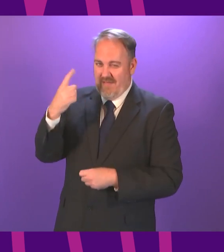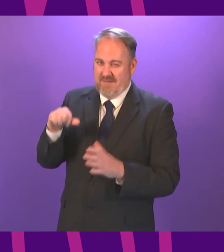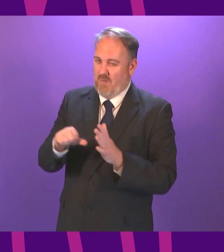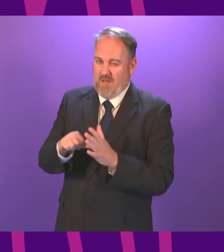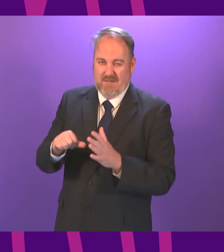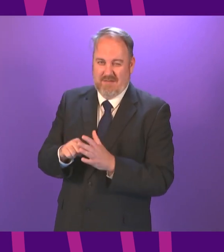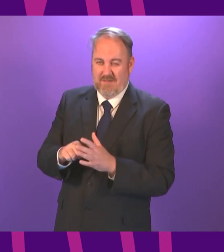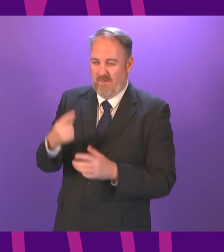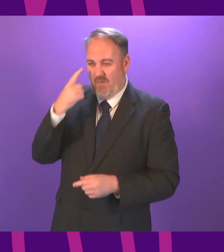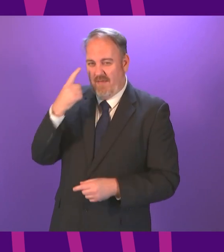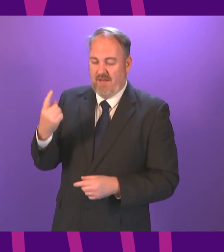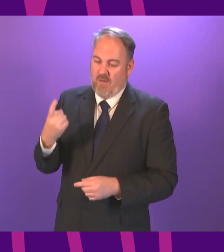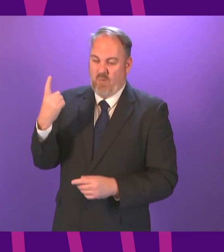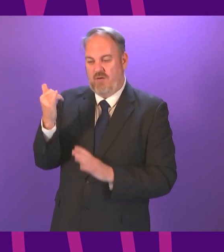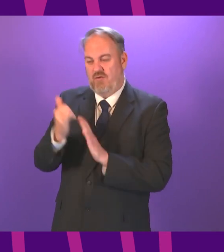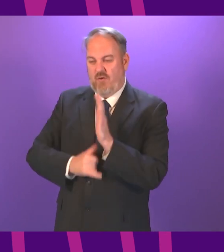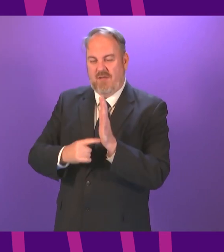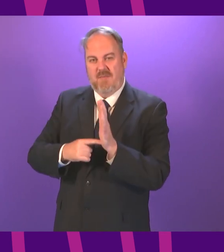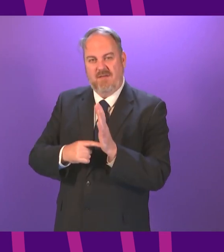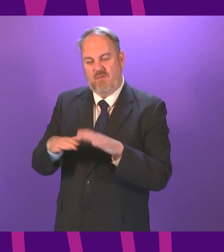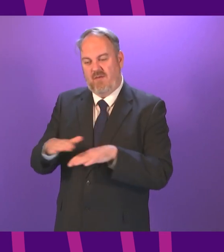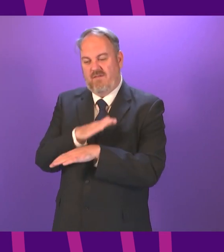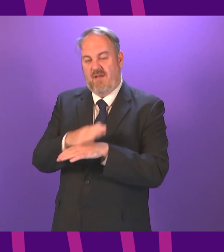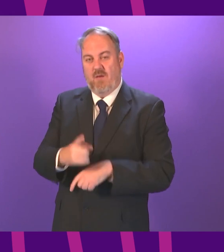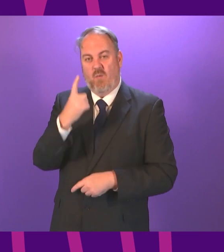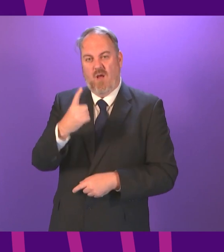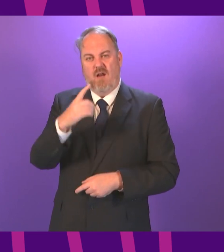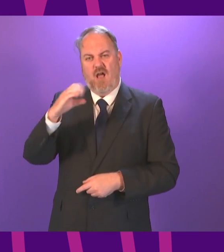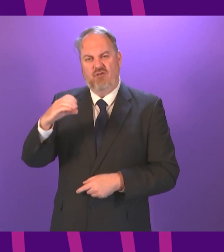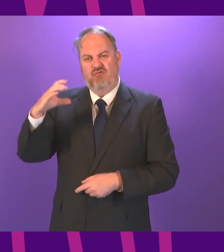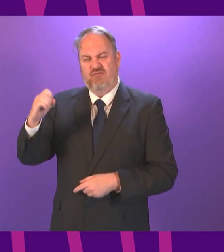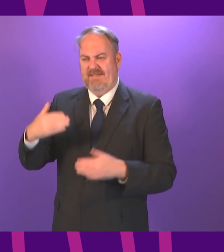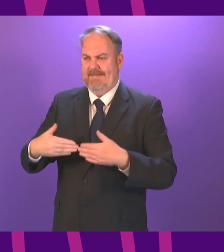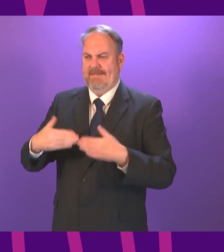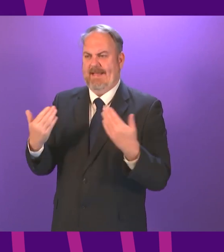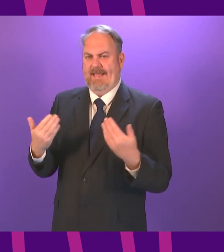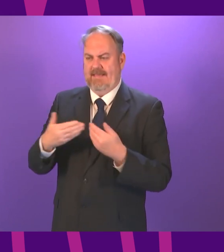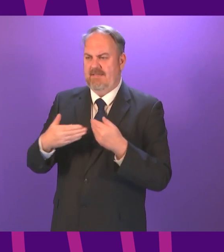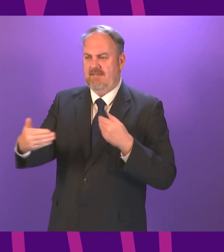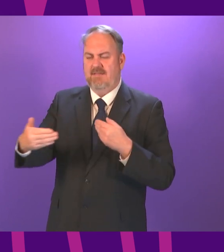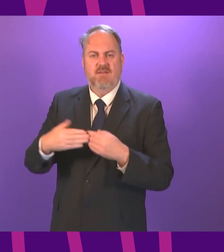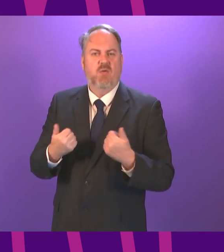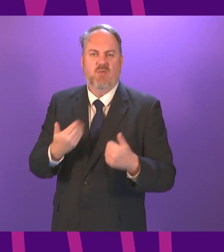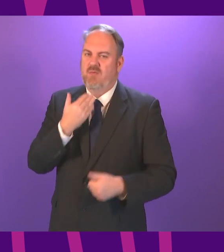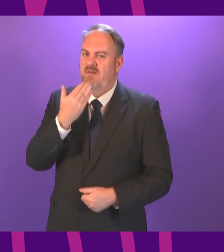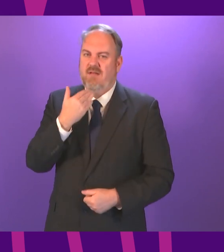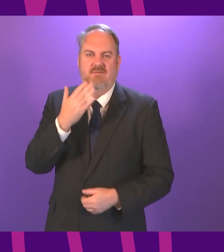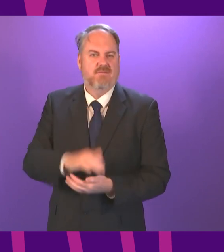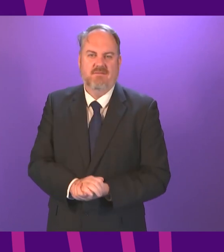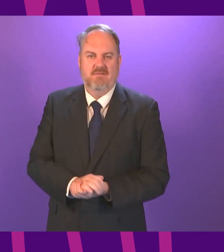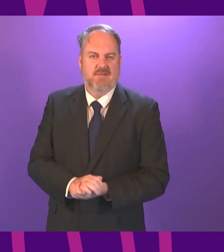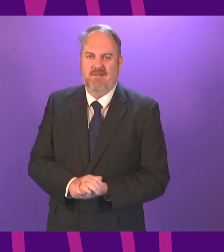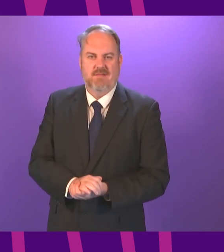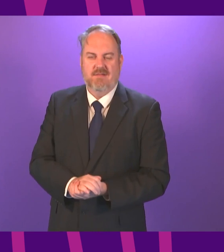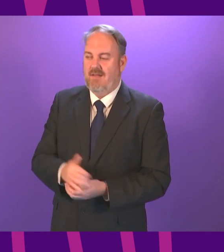think a 100-day document is going to cut it. 100 days is not going to cut it. I mean, I think, to be honest, I